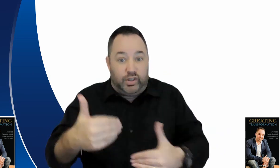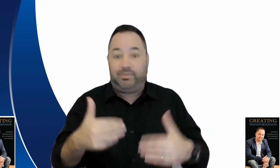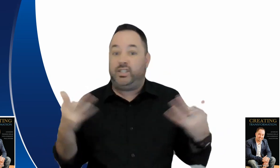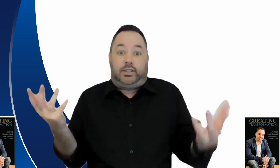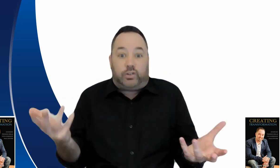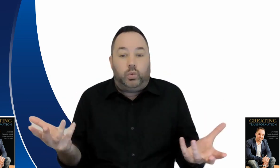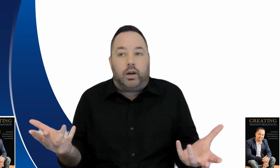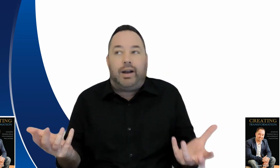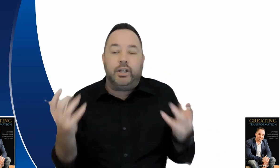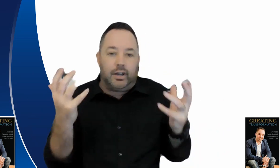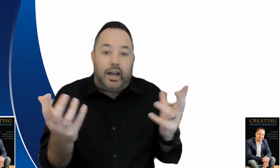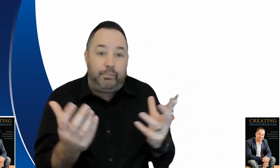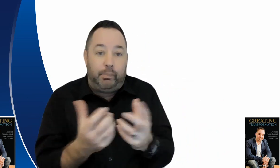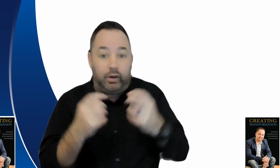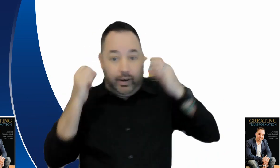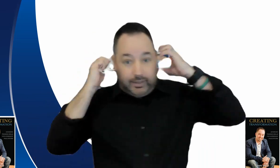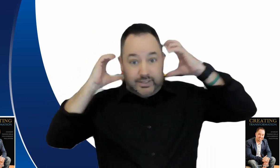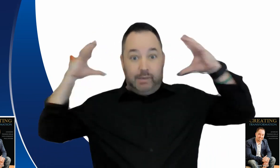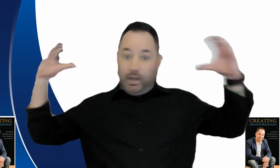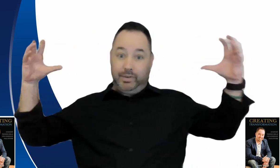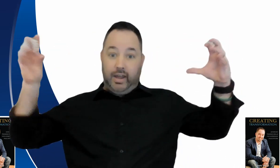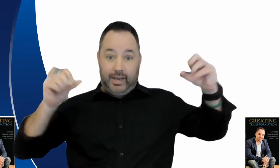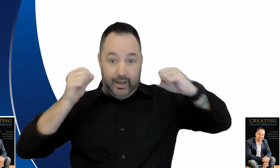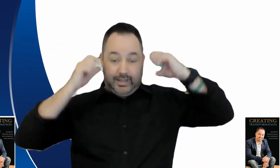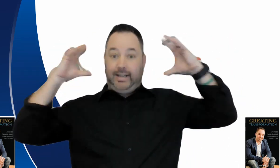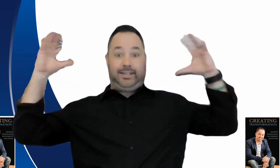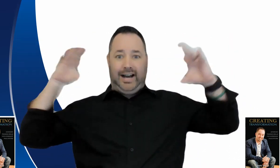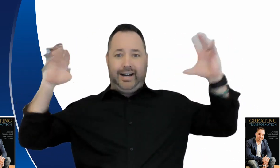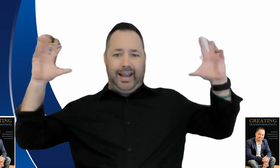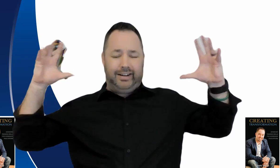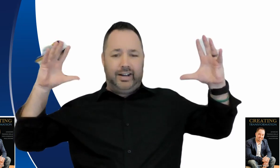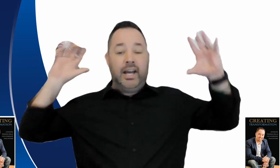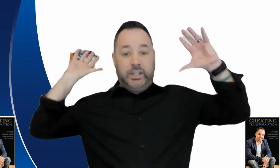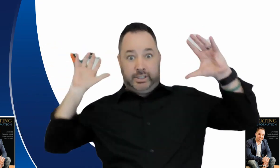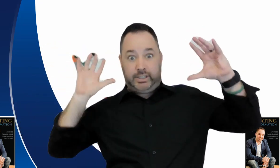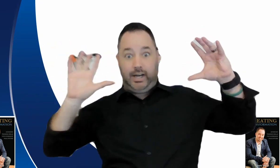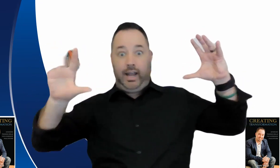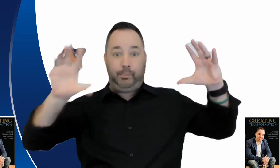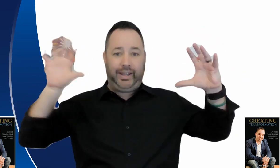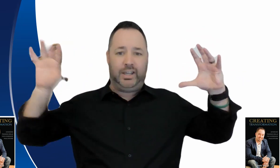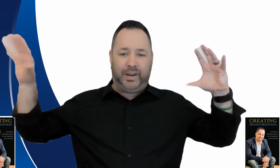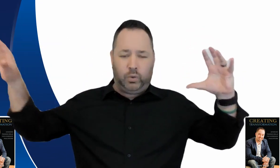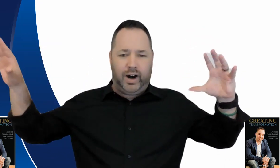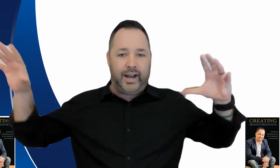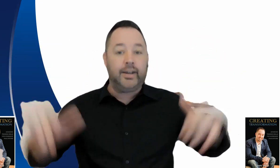do that just doesn't work right you're going to have people going steam coming out of this please be quiet